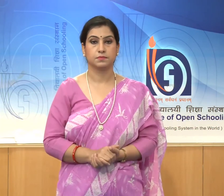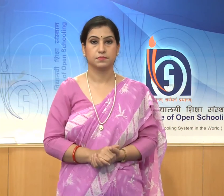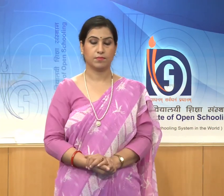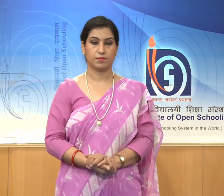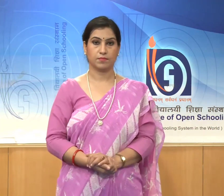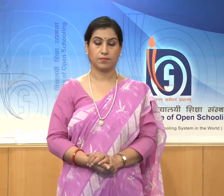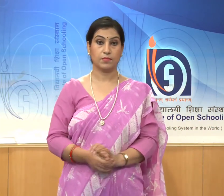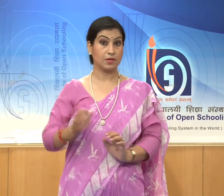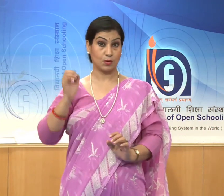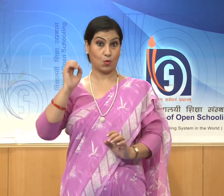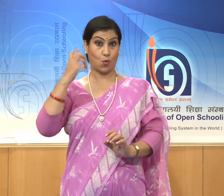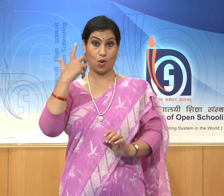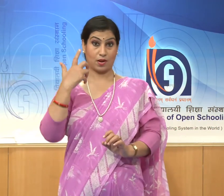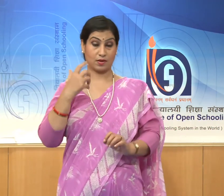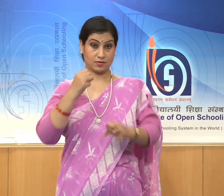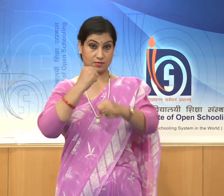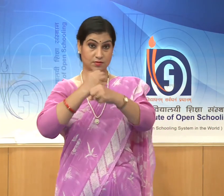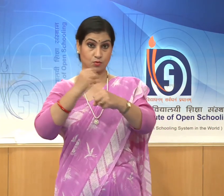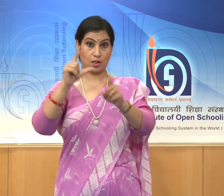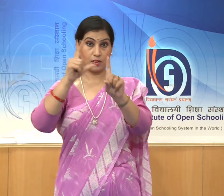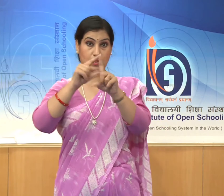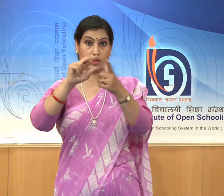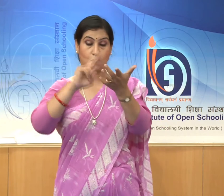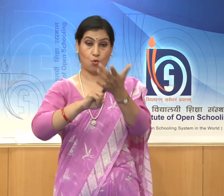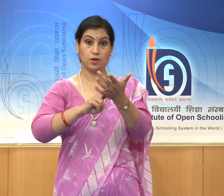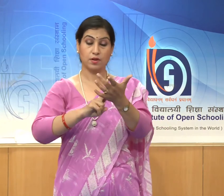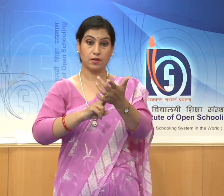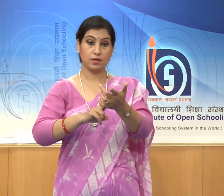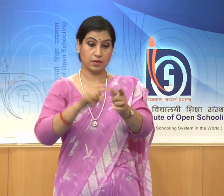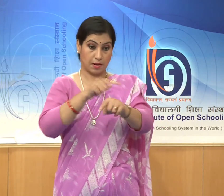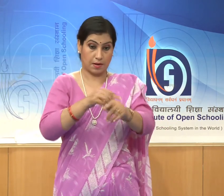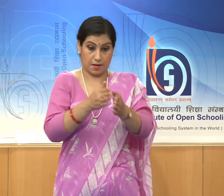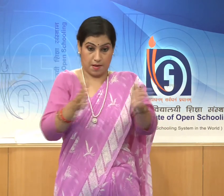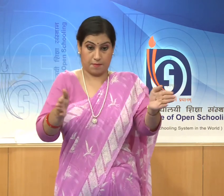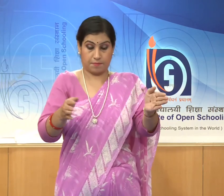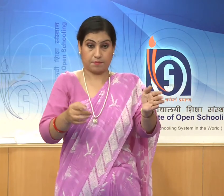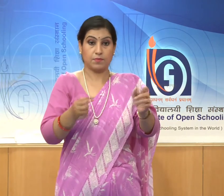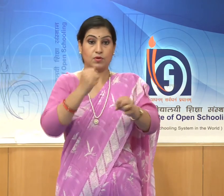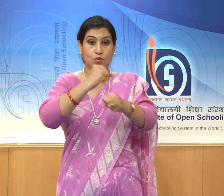After the golden period of the Gupta dynasty,